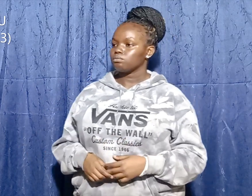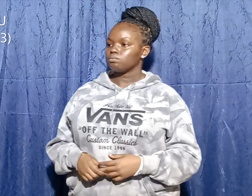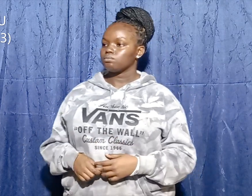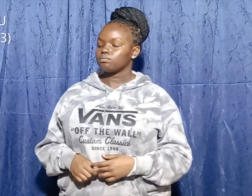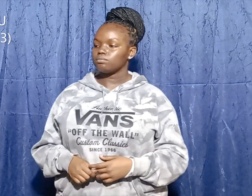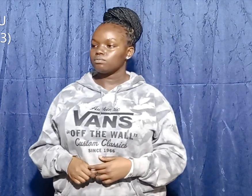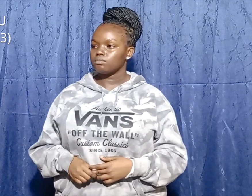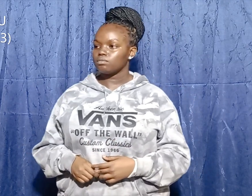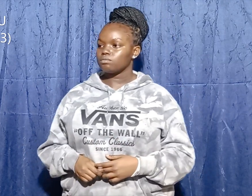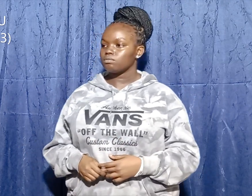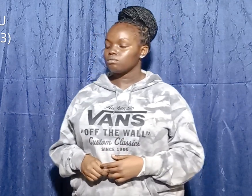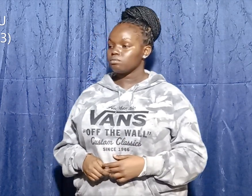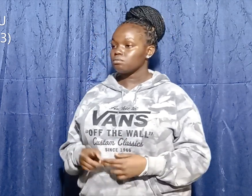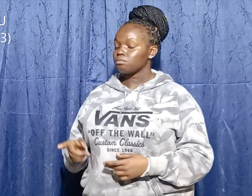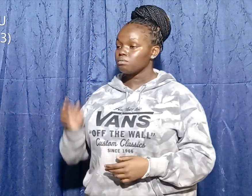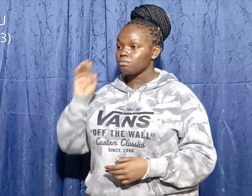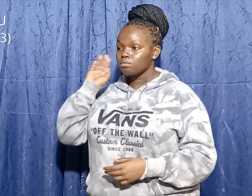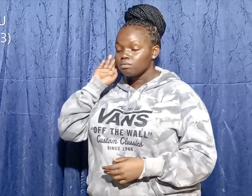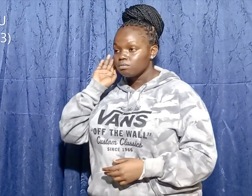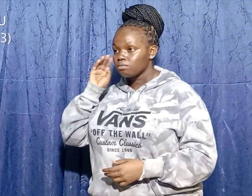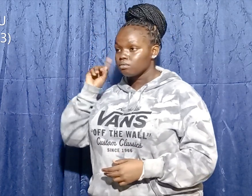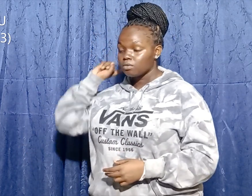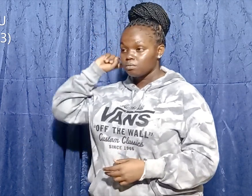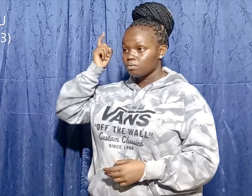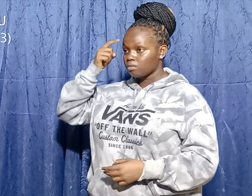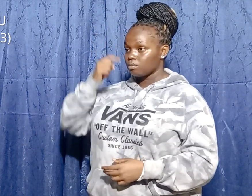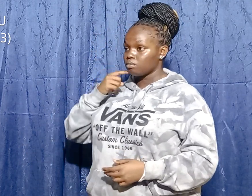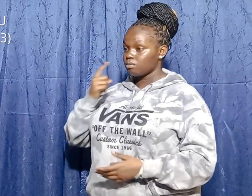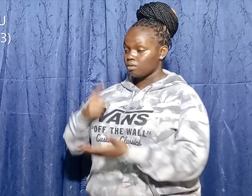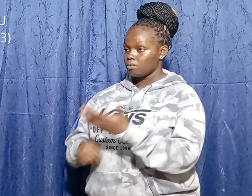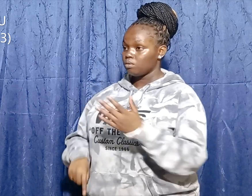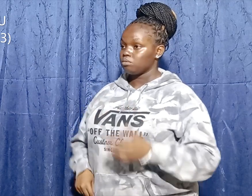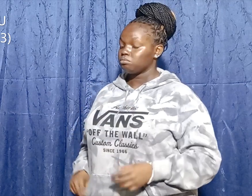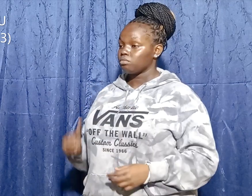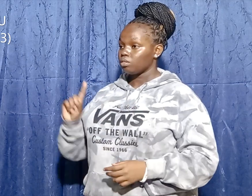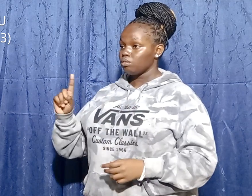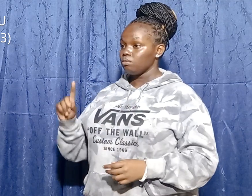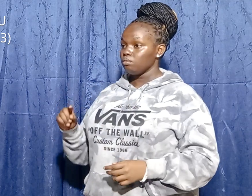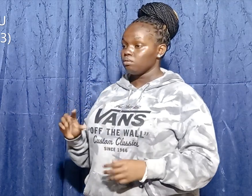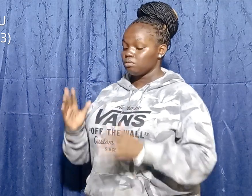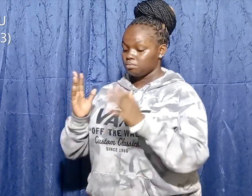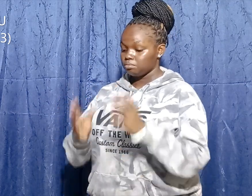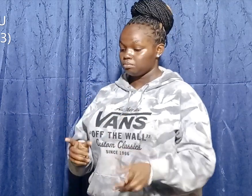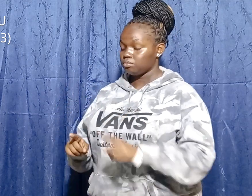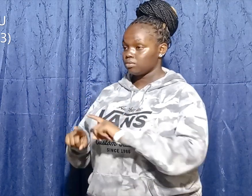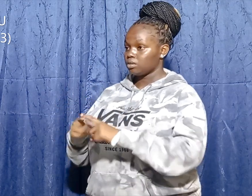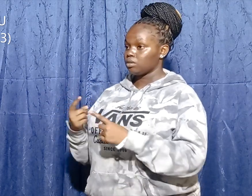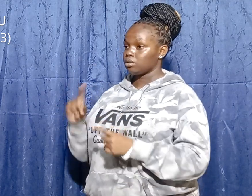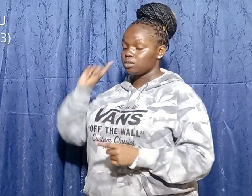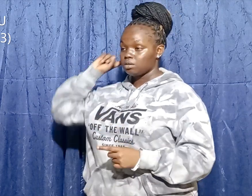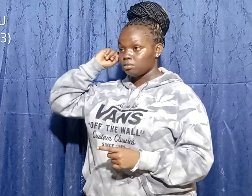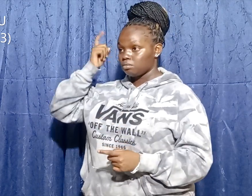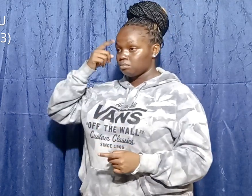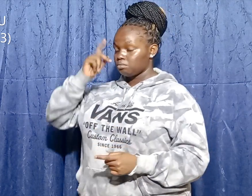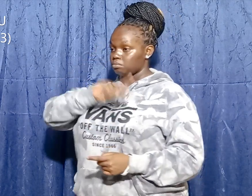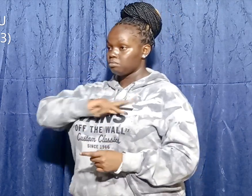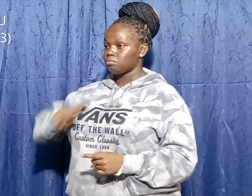You've heard what Goliath has said. If one person killed Goliath, King Saul will give the person